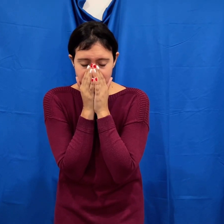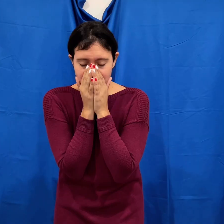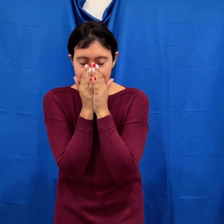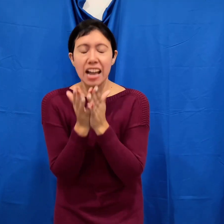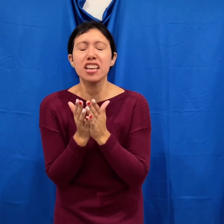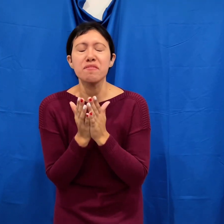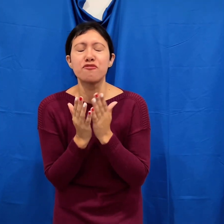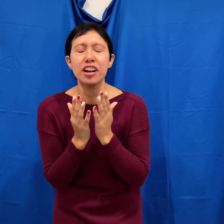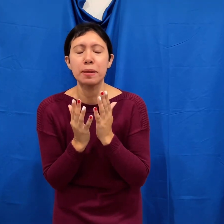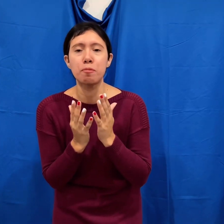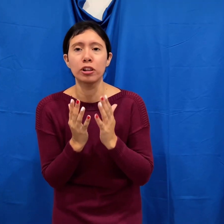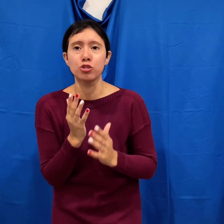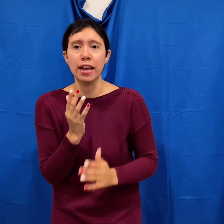Danny! Fucking pull it together!